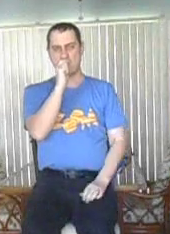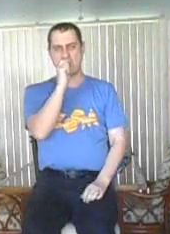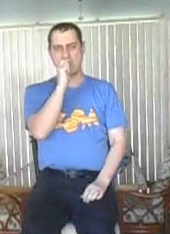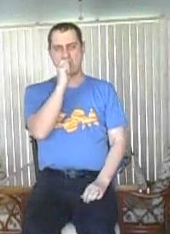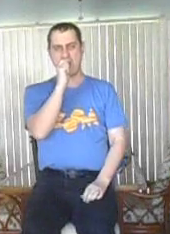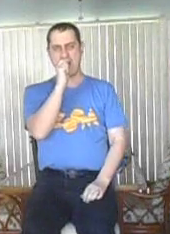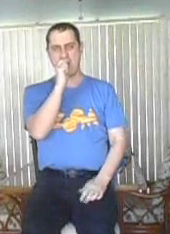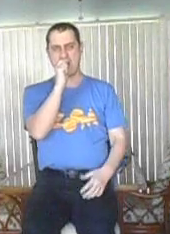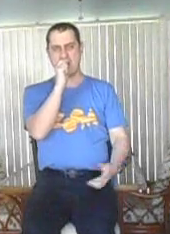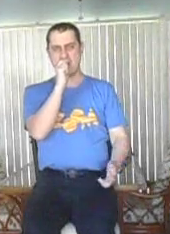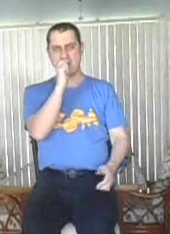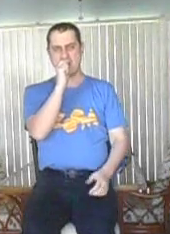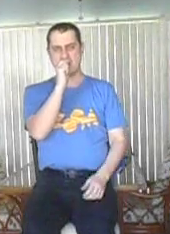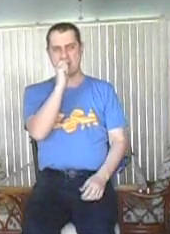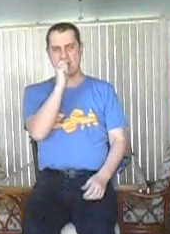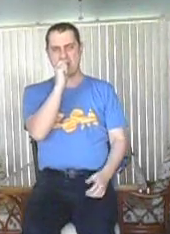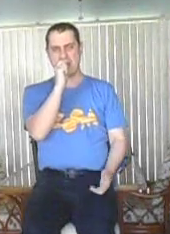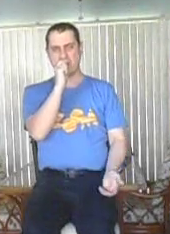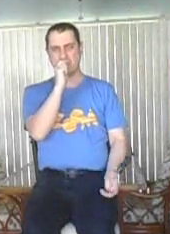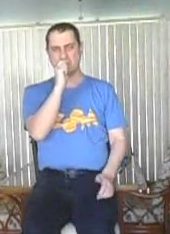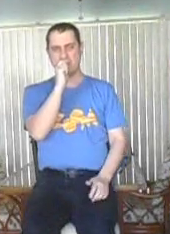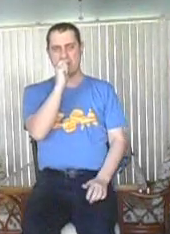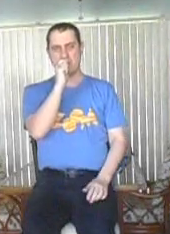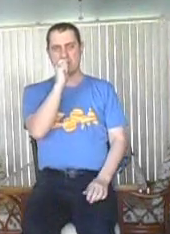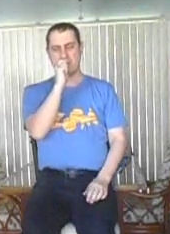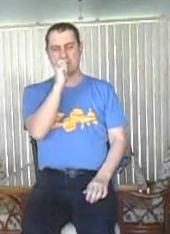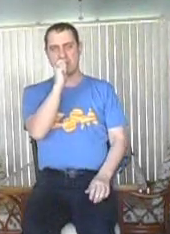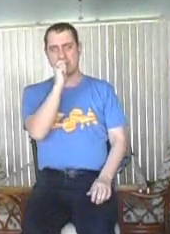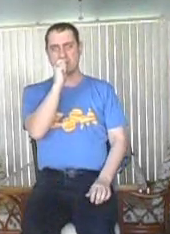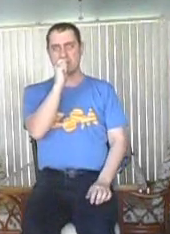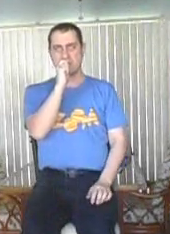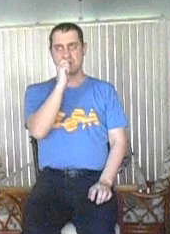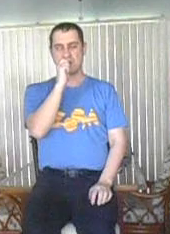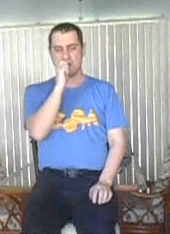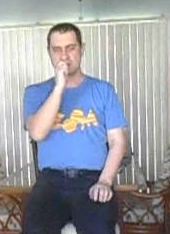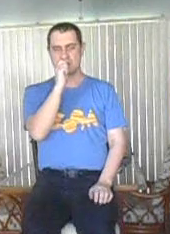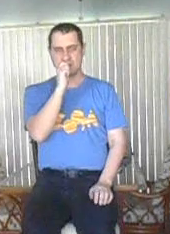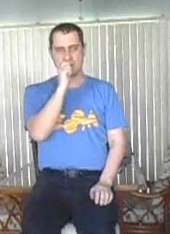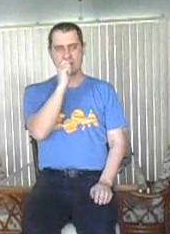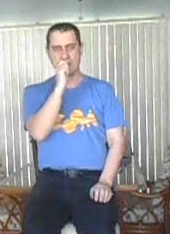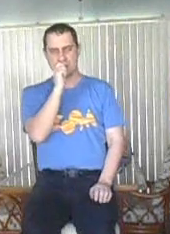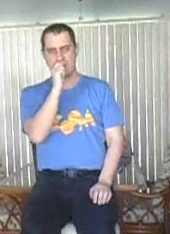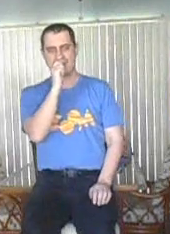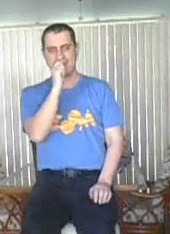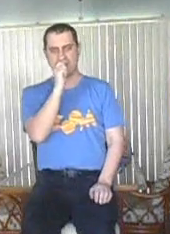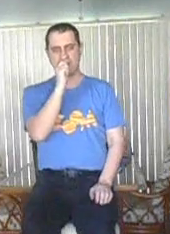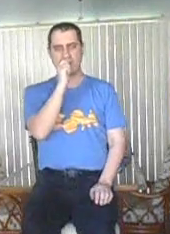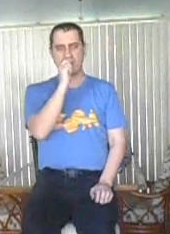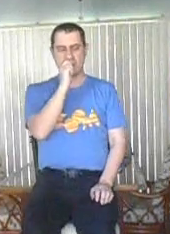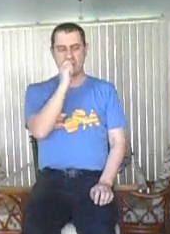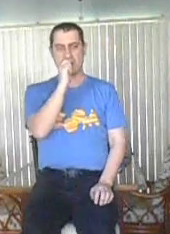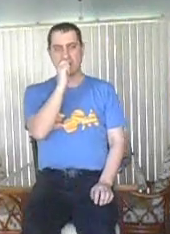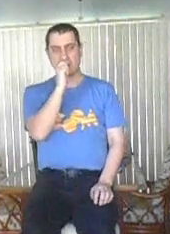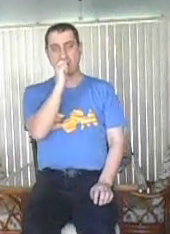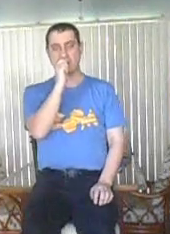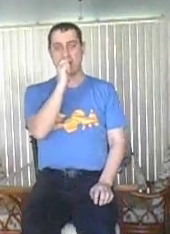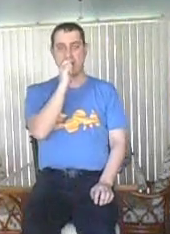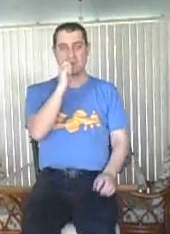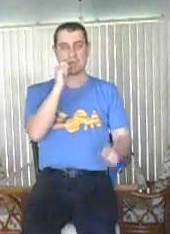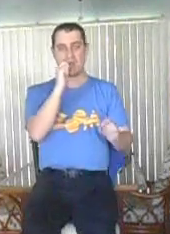got a hold on Crazy, I know that I only fell in love cause she toxic Got me by the streets, she locks me